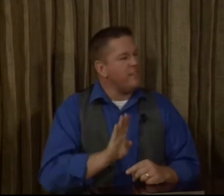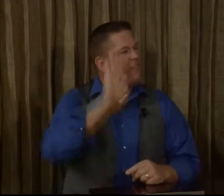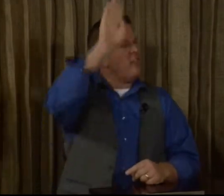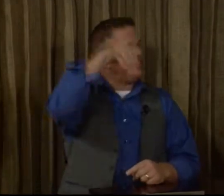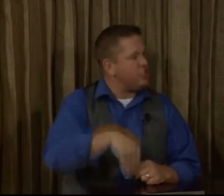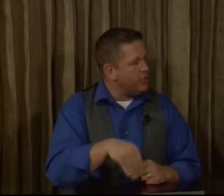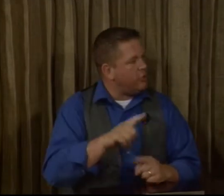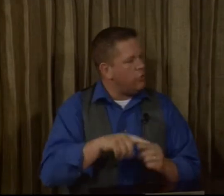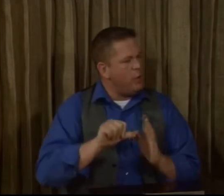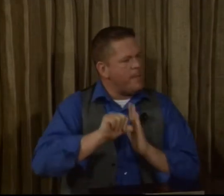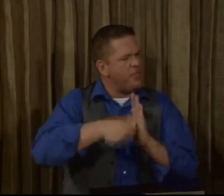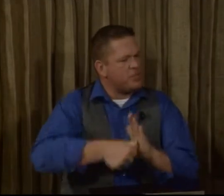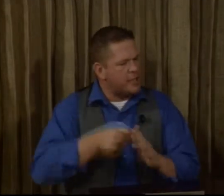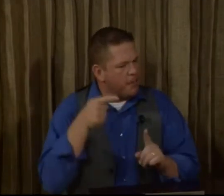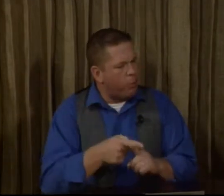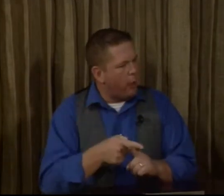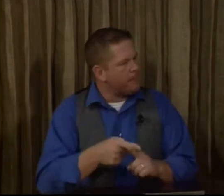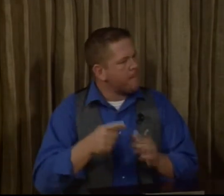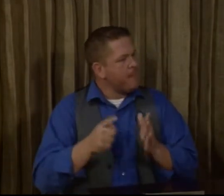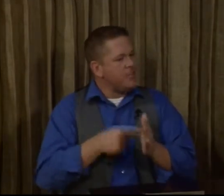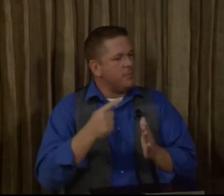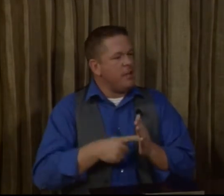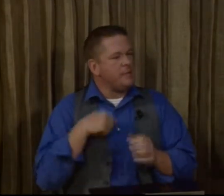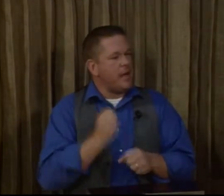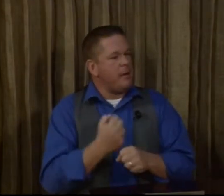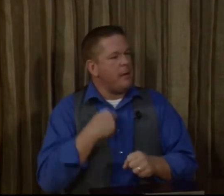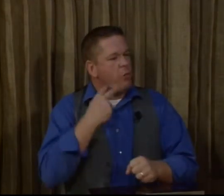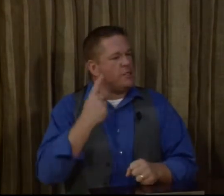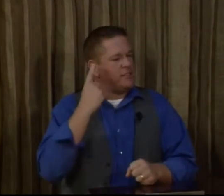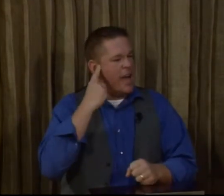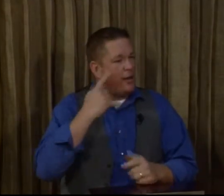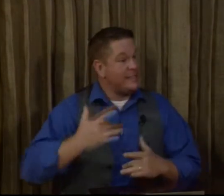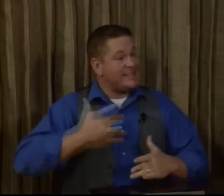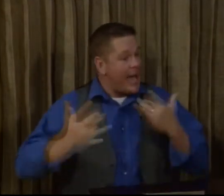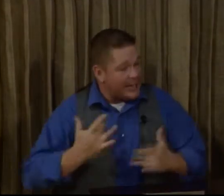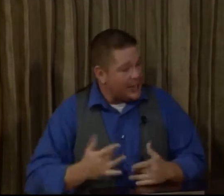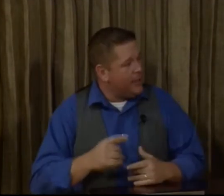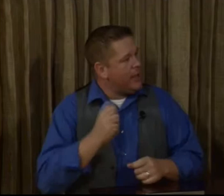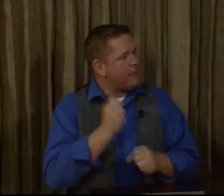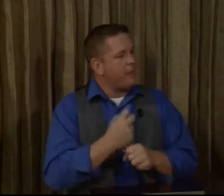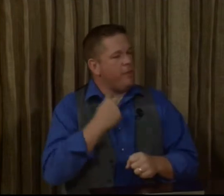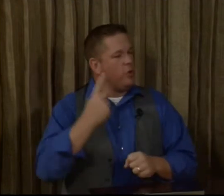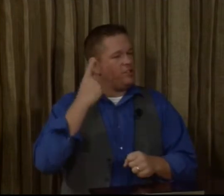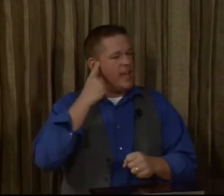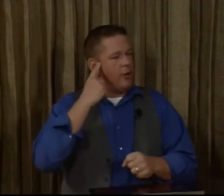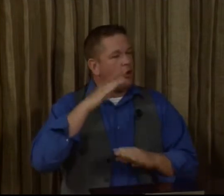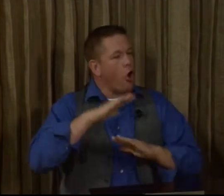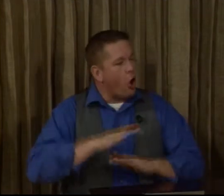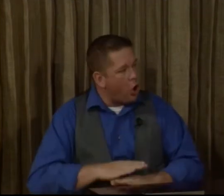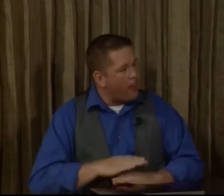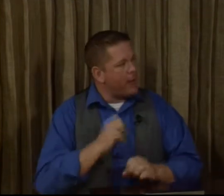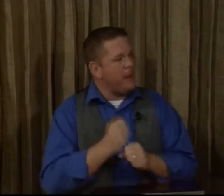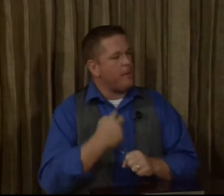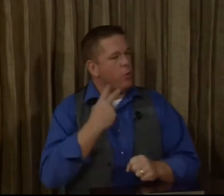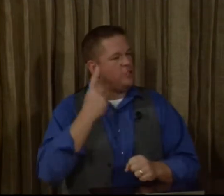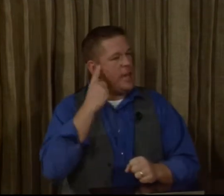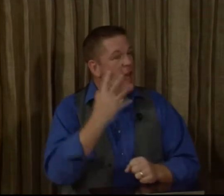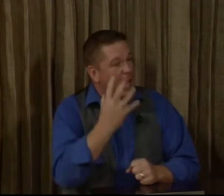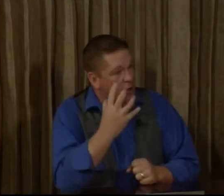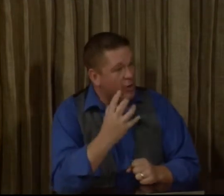inflection to emphasize a point. Sometimes I can make my voice sound excited. I can make my voice sound calm. I can make my voice sound angry